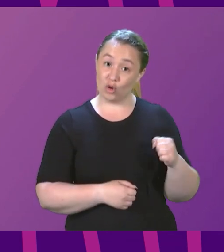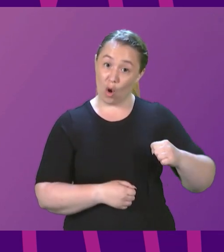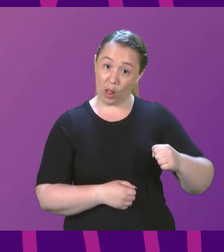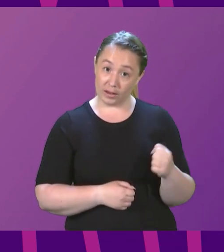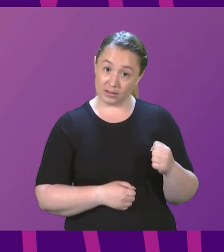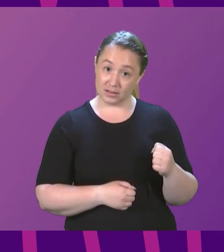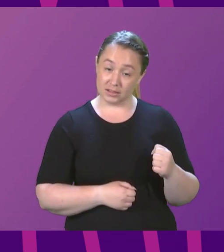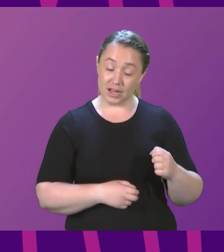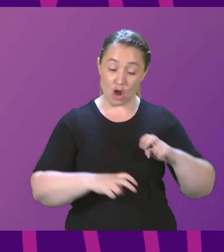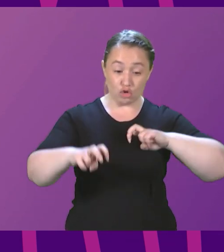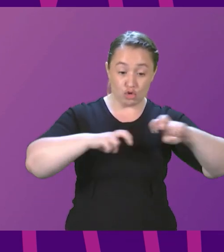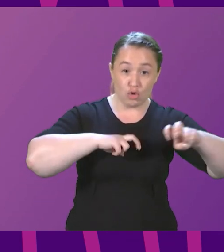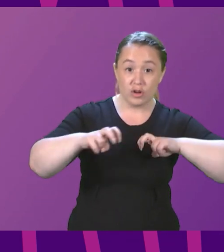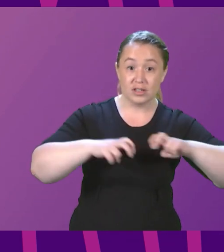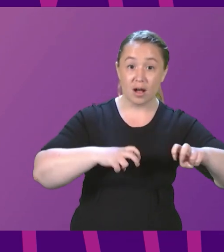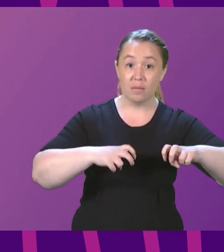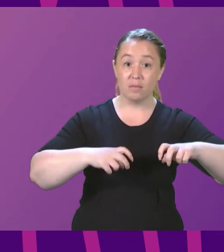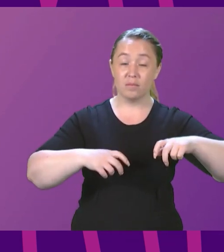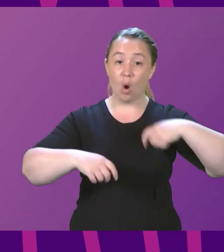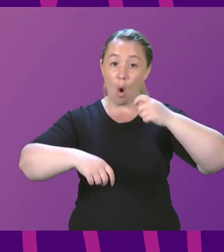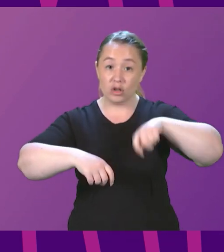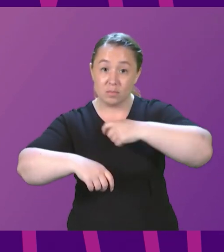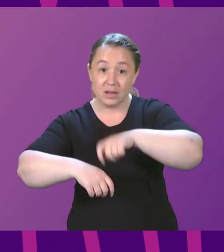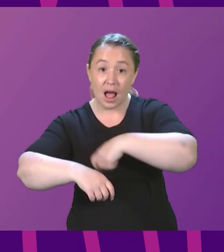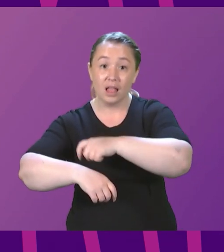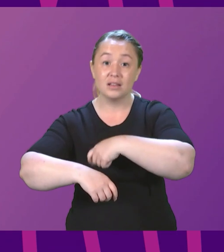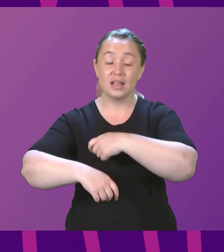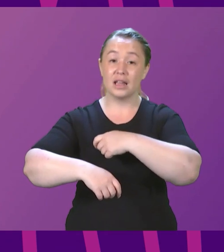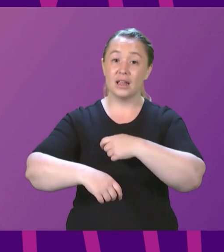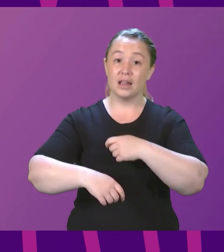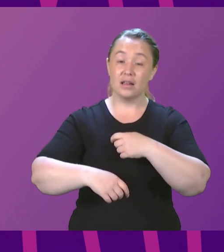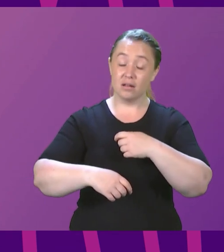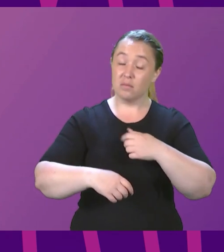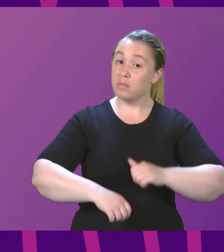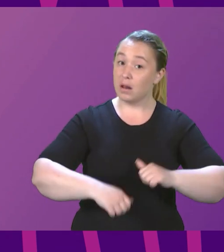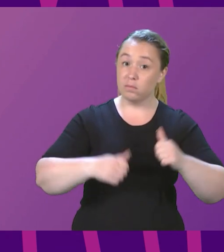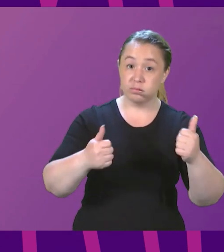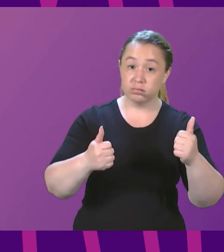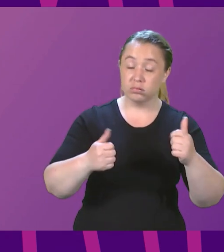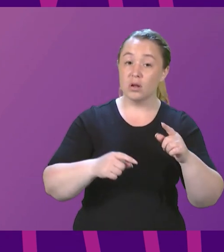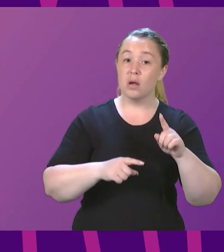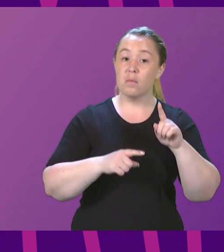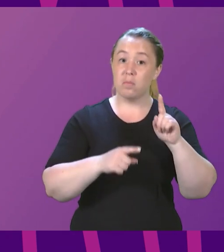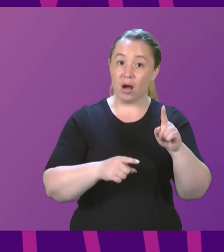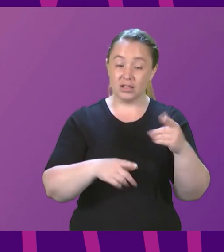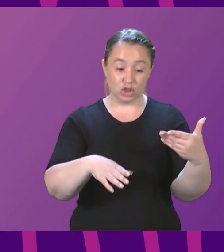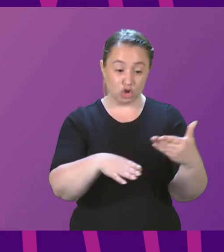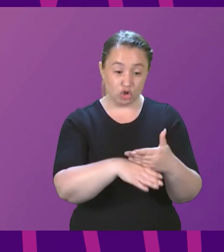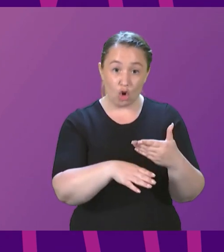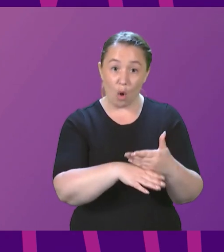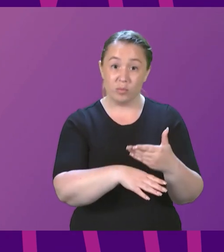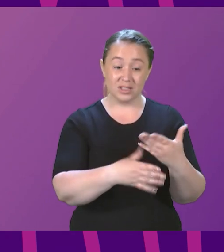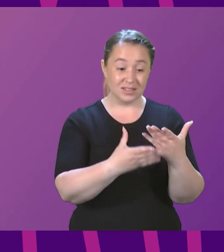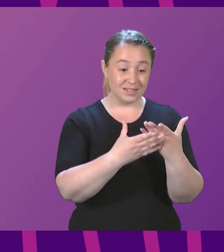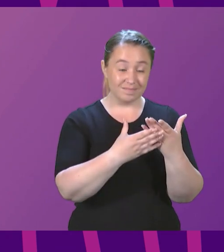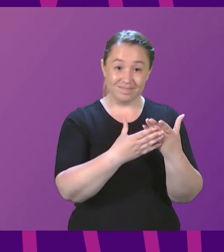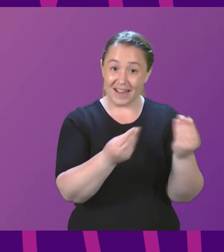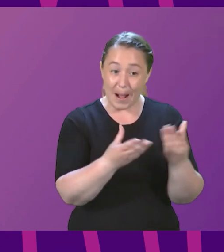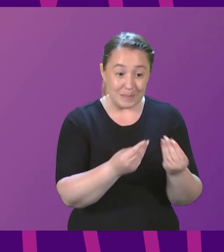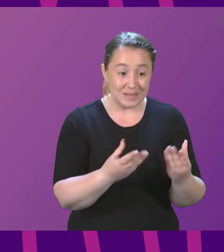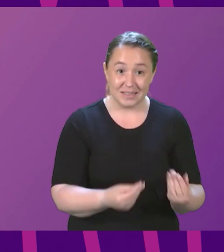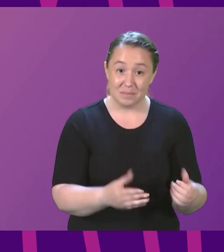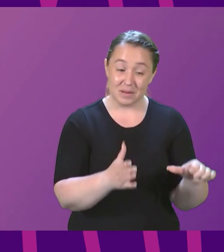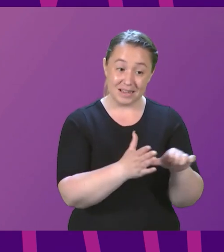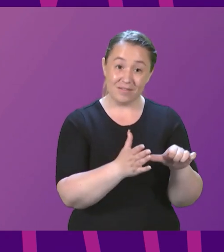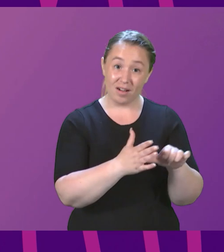industries, which have relied on EU nationals coming to Argylland Butte for work, have struggled to fill job vacancies post-Brexit. Could the